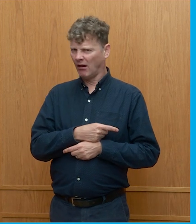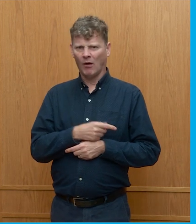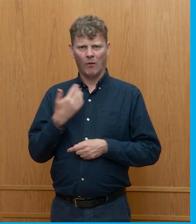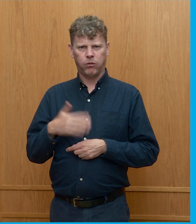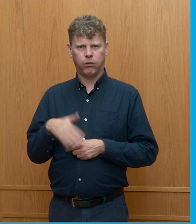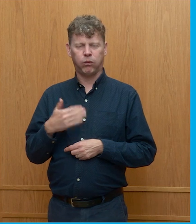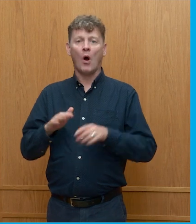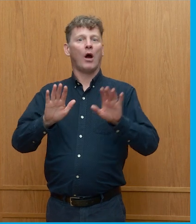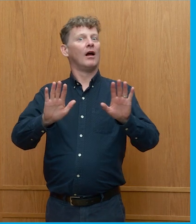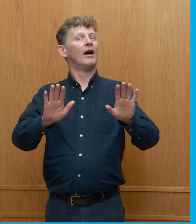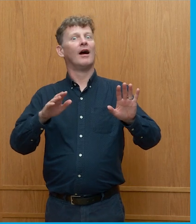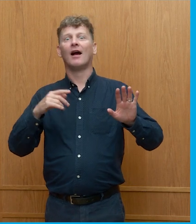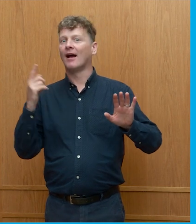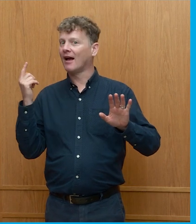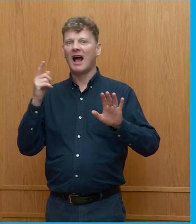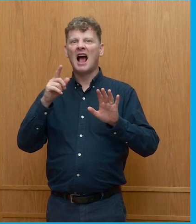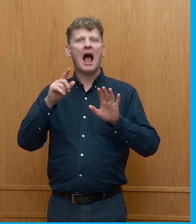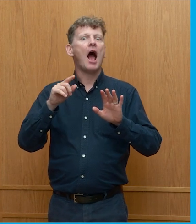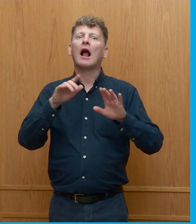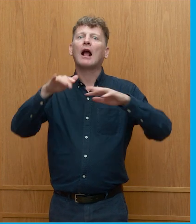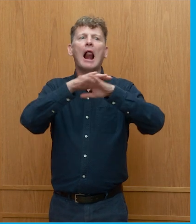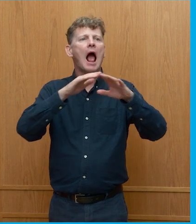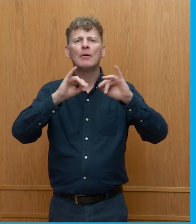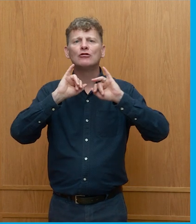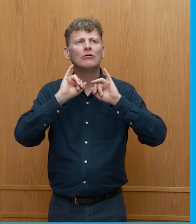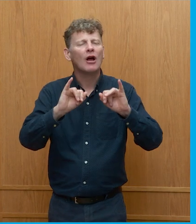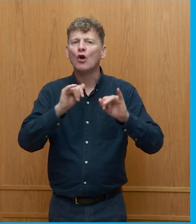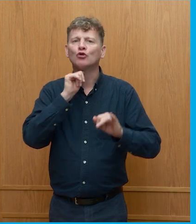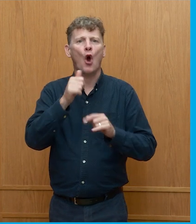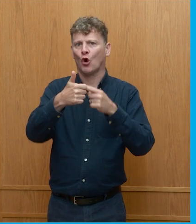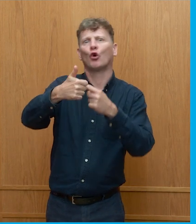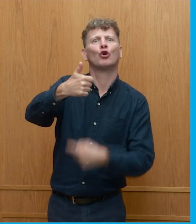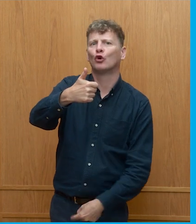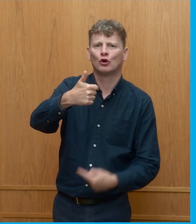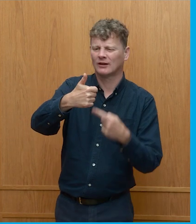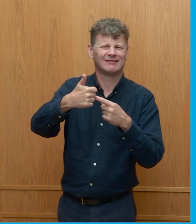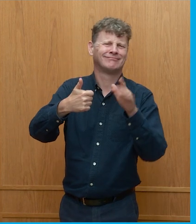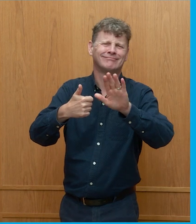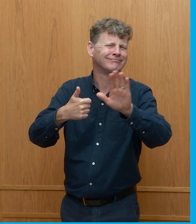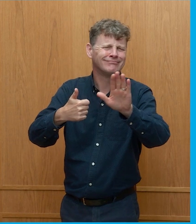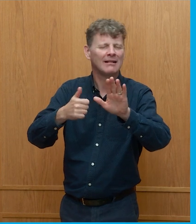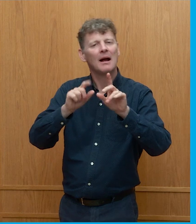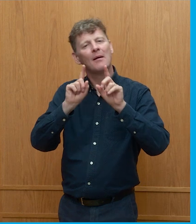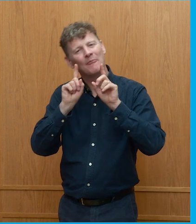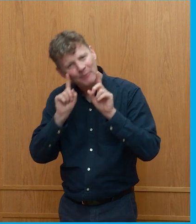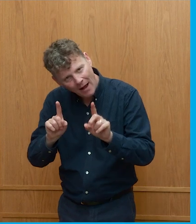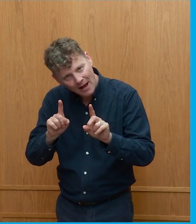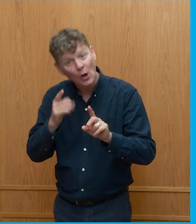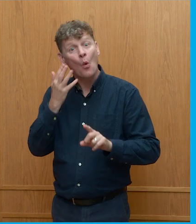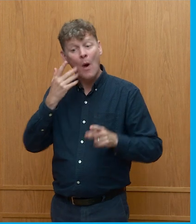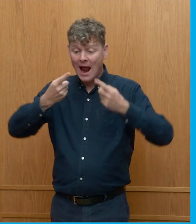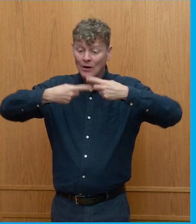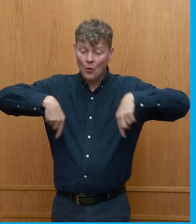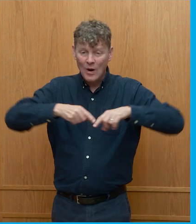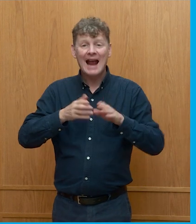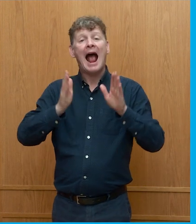I don't... There is nothing good about climate change. Don't get me wrong. There's nothing good about climate change. But when we have to make the